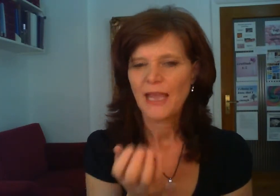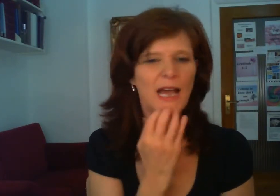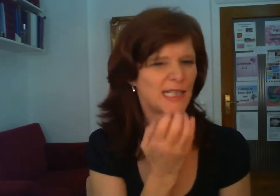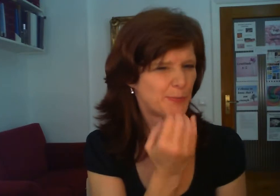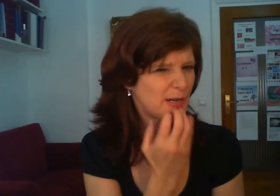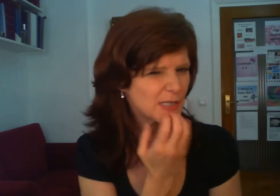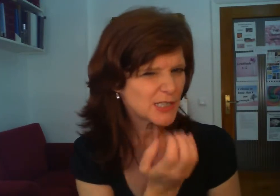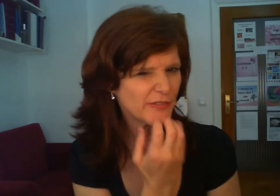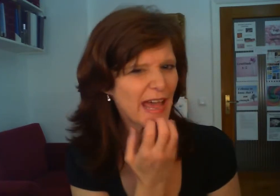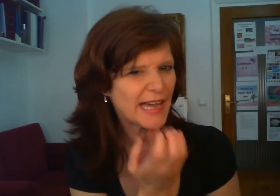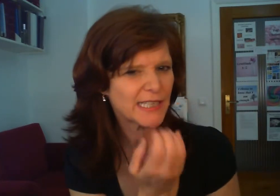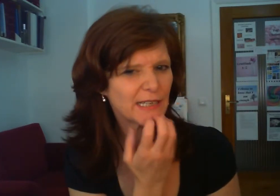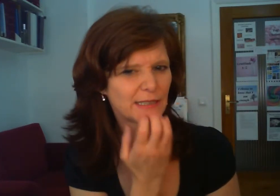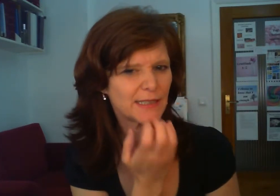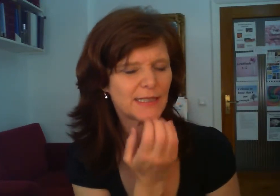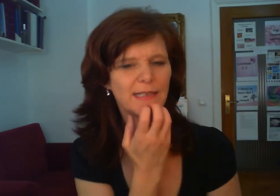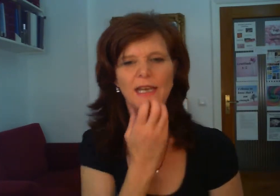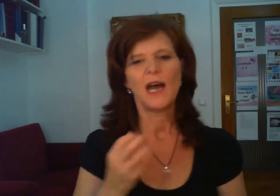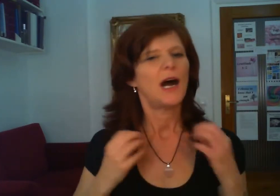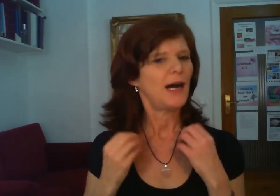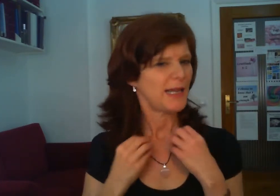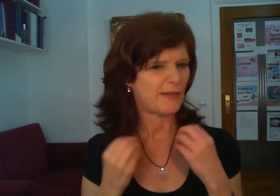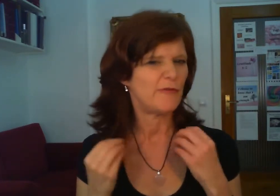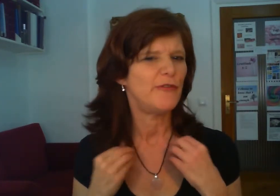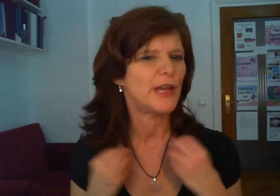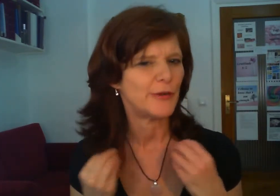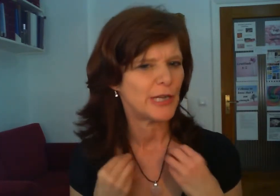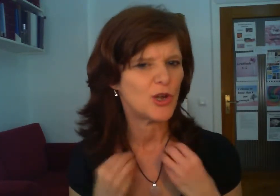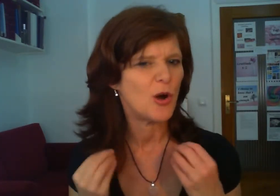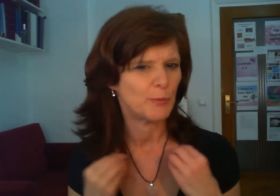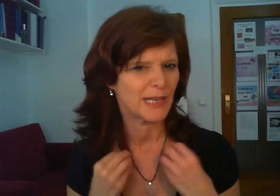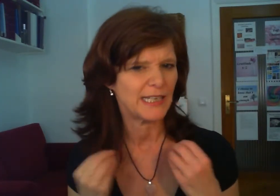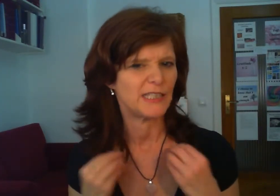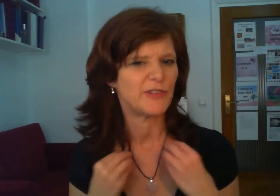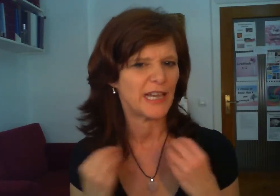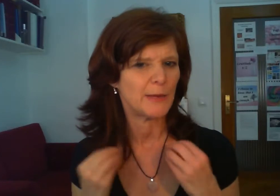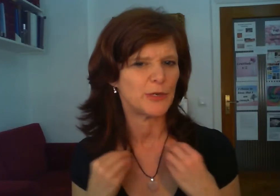as part of that i have a very complicated vocabulary